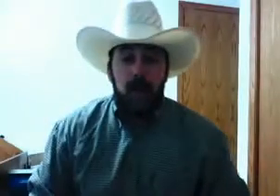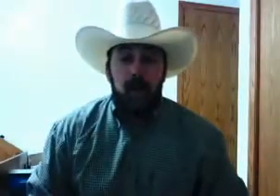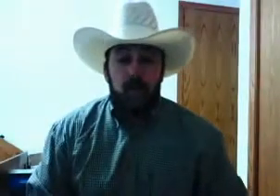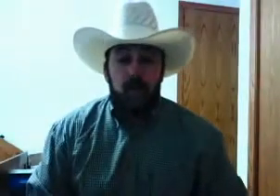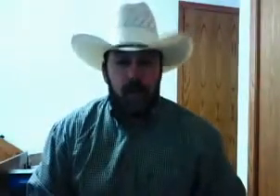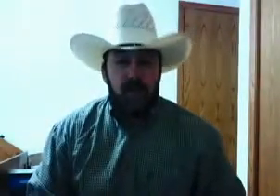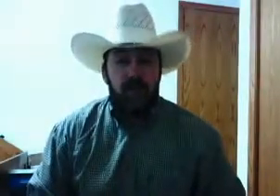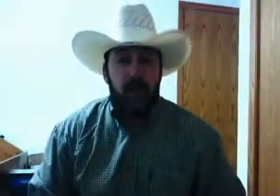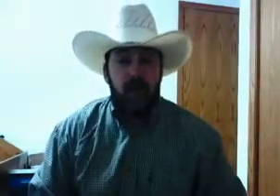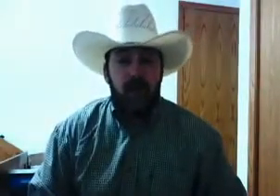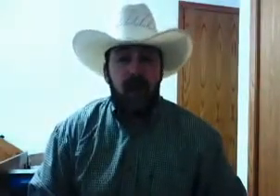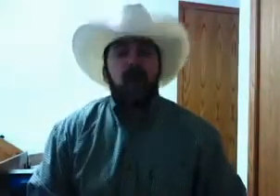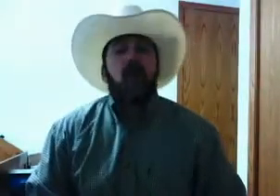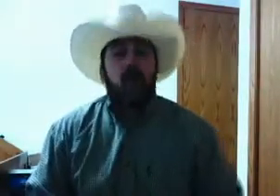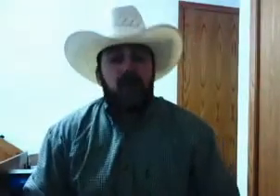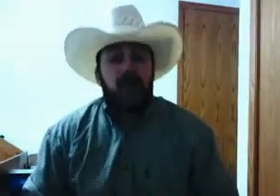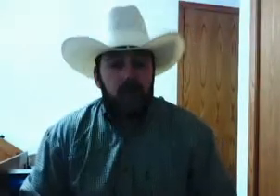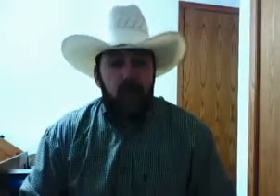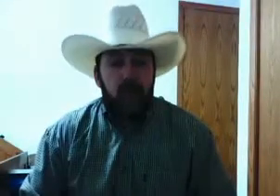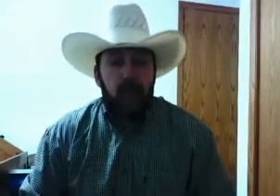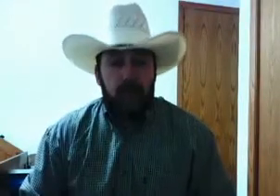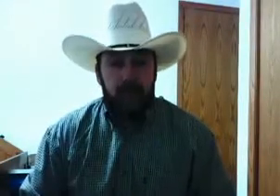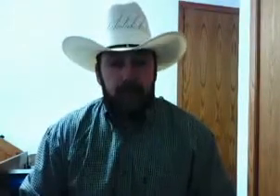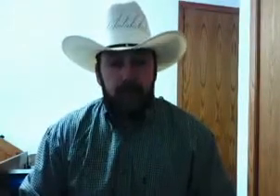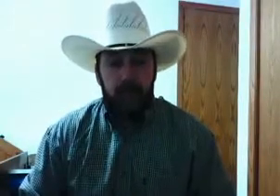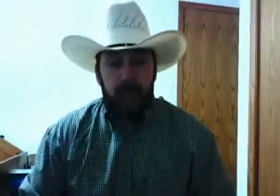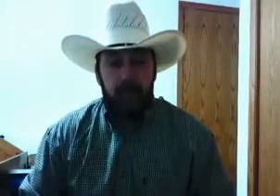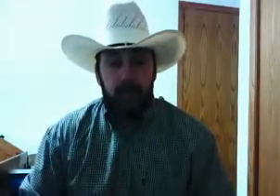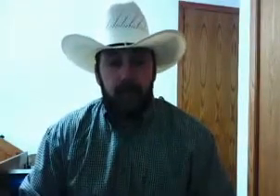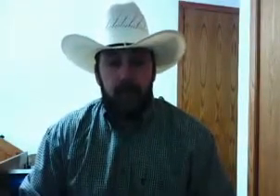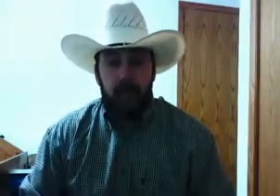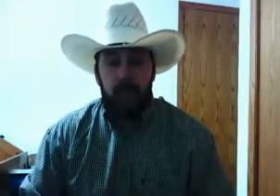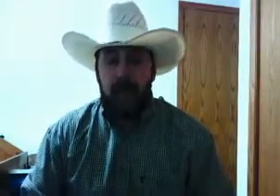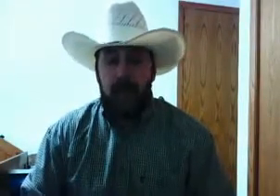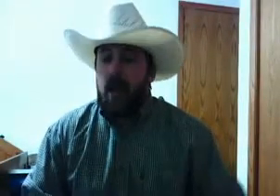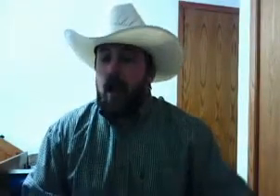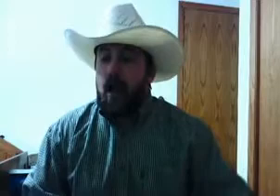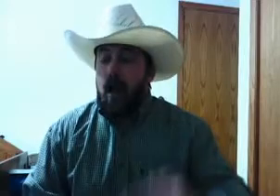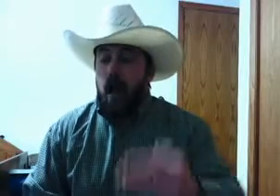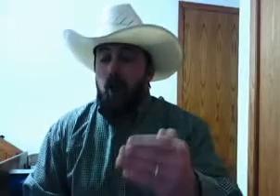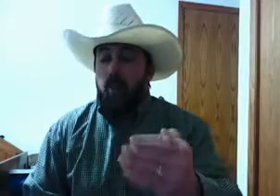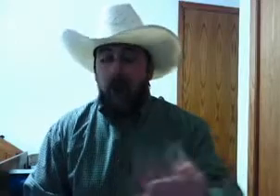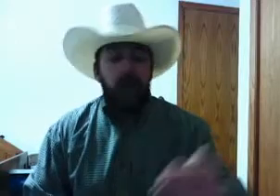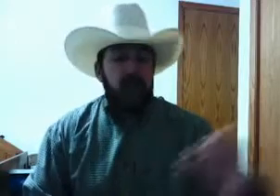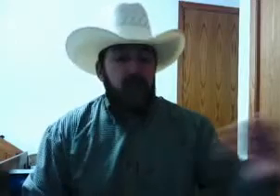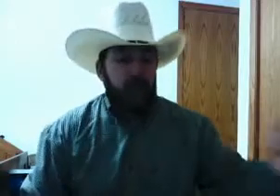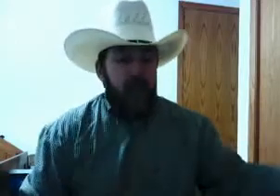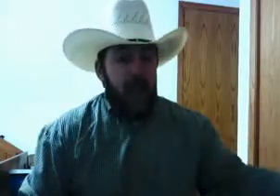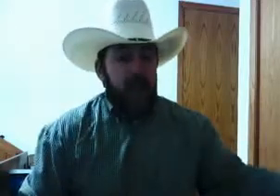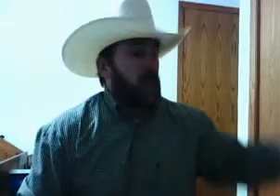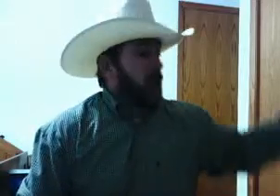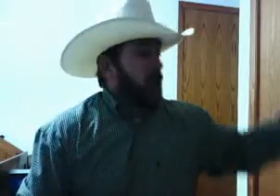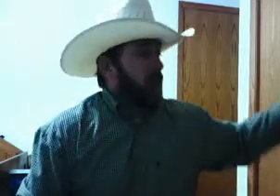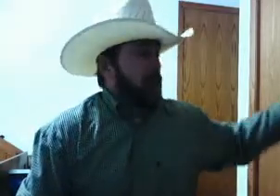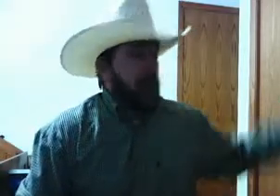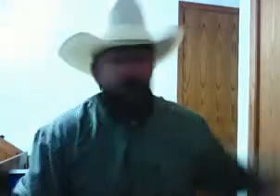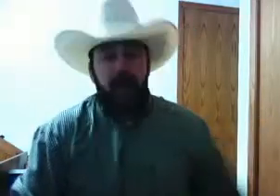Christian person, Christian preacher. But yet, Obama just passed, the government's been passed,